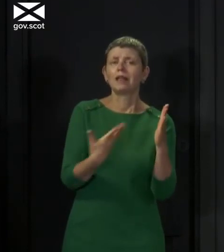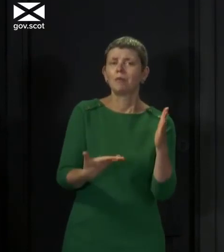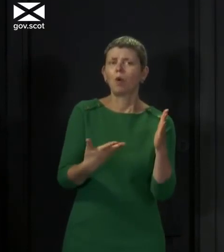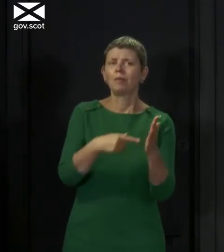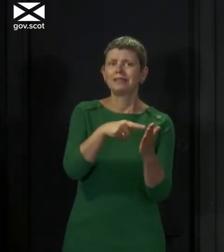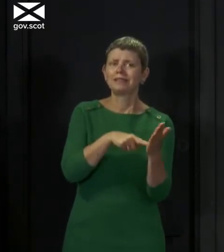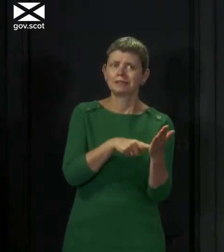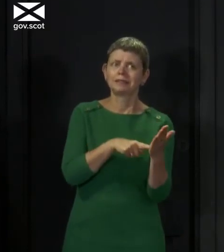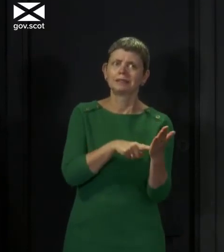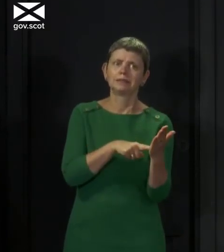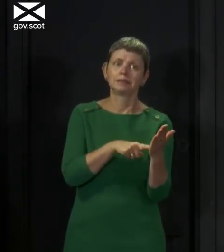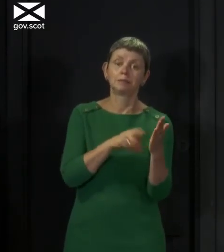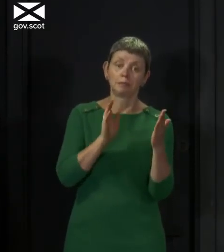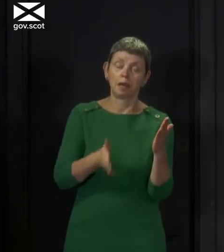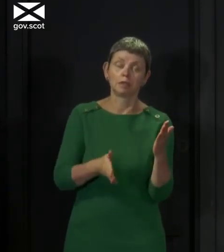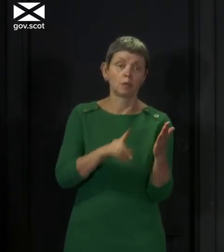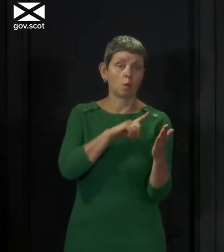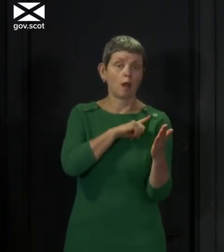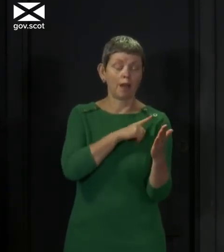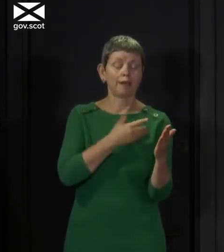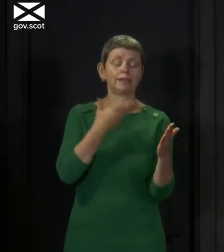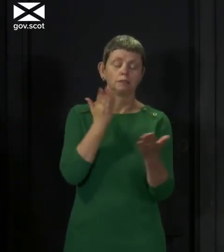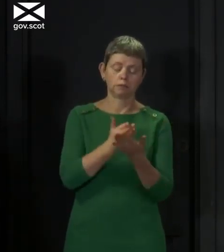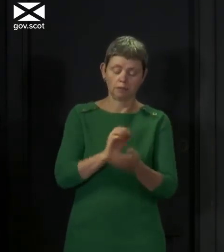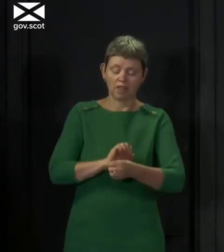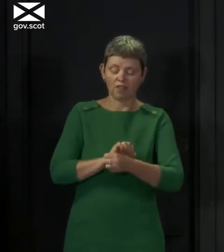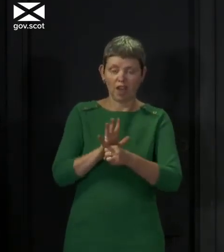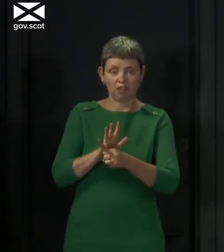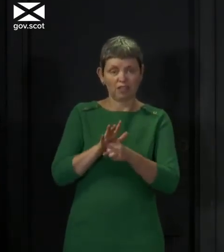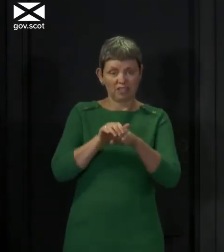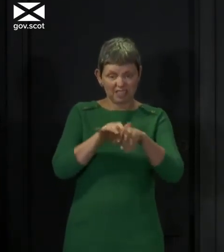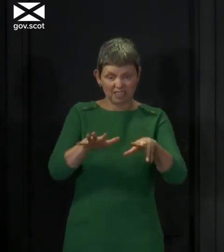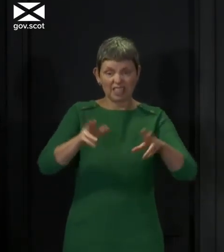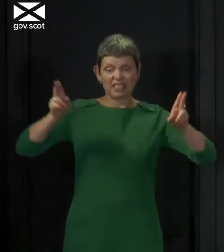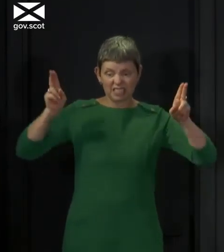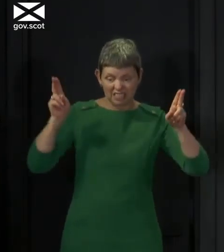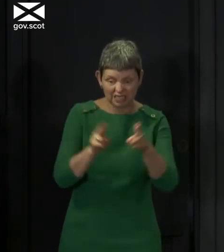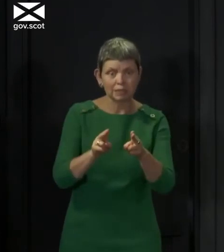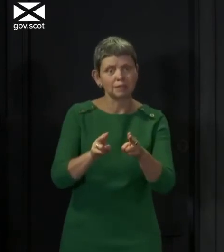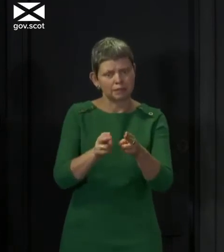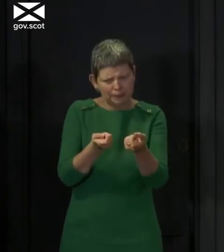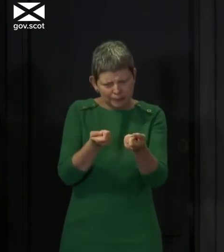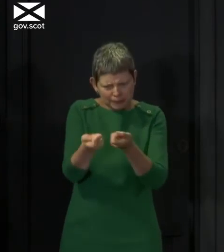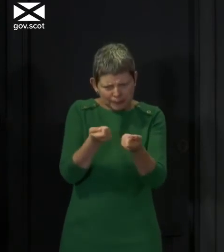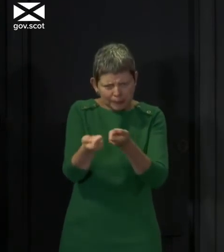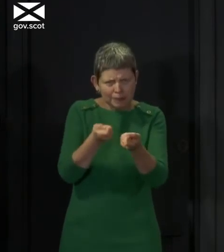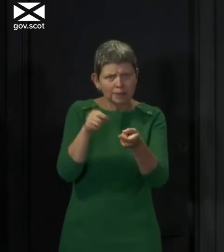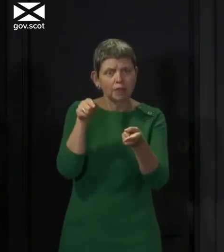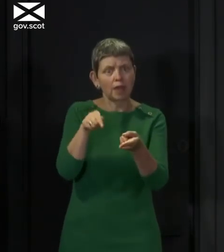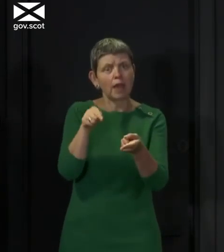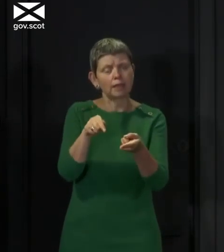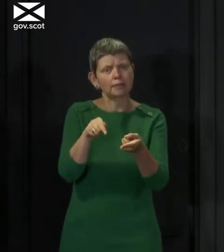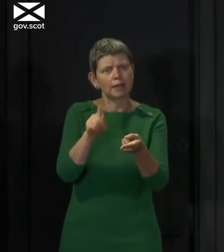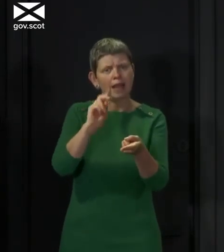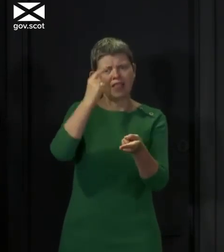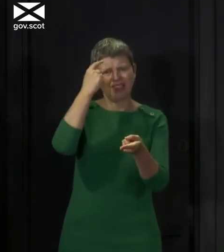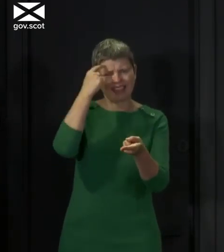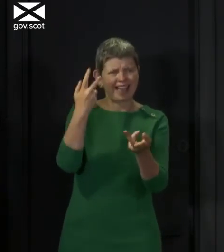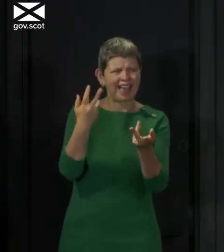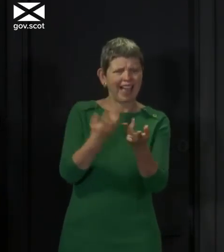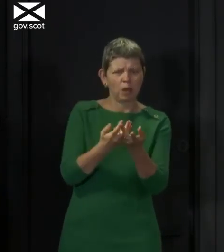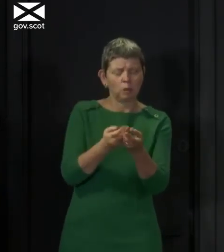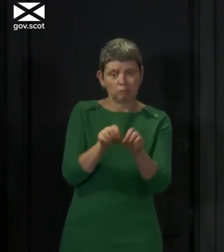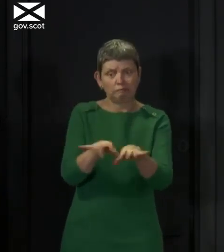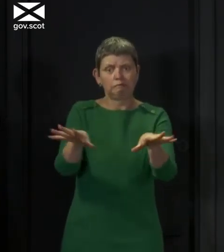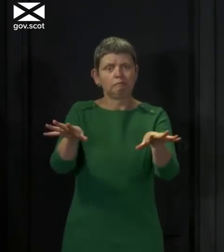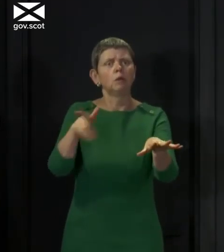now are because we need to make sure we suppress this virus and keep it suppressed and be very vigilant for the different ways in which it could run out of control